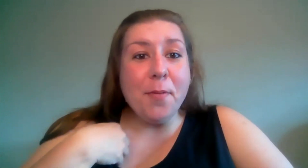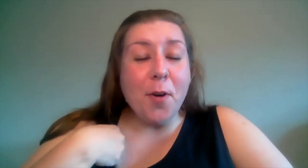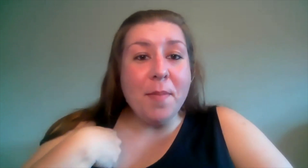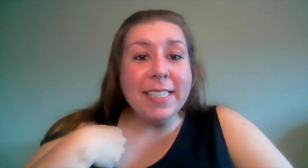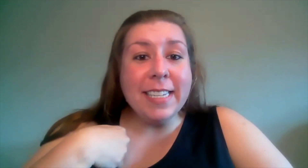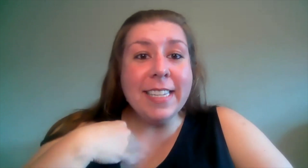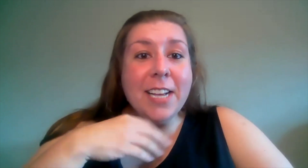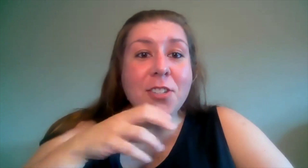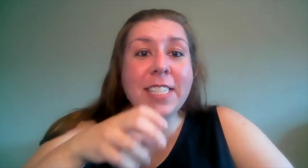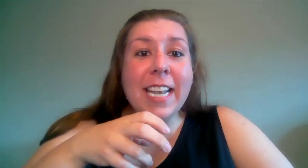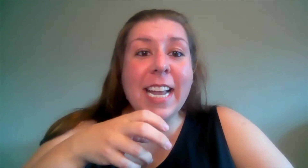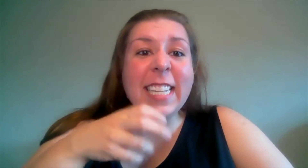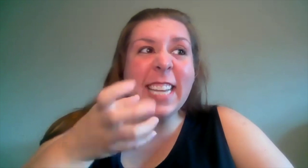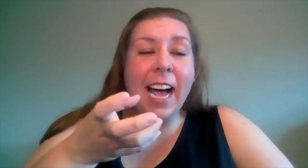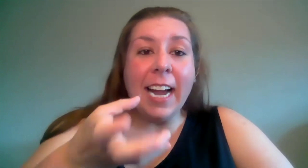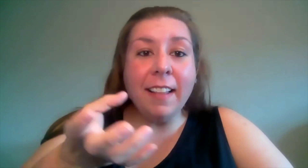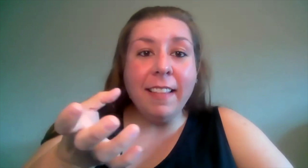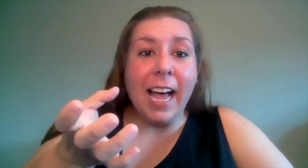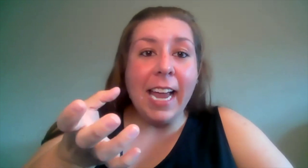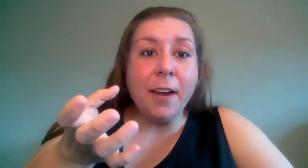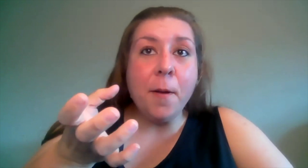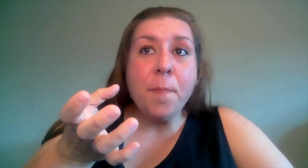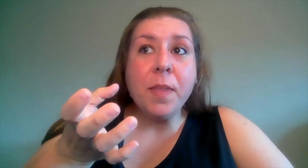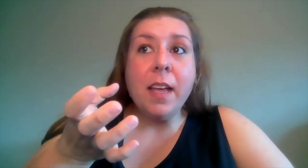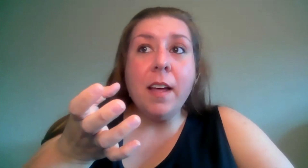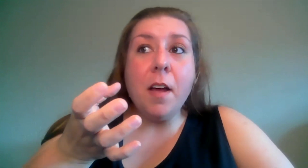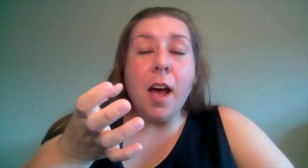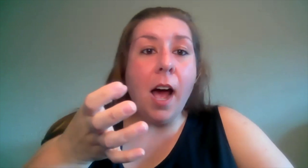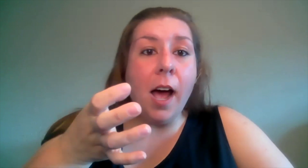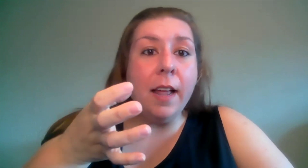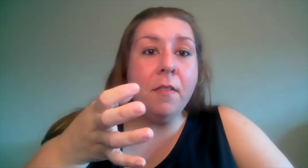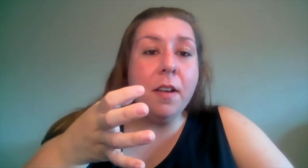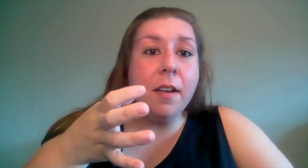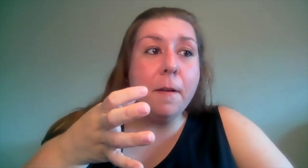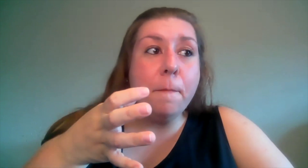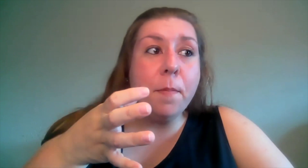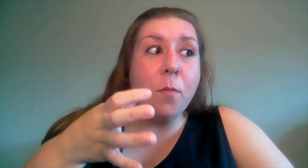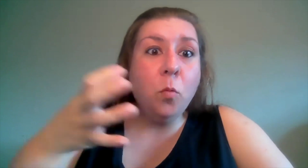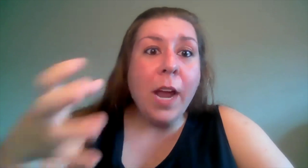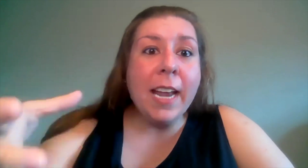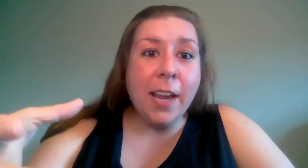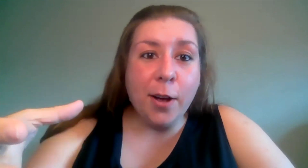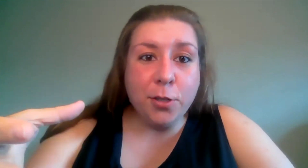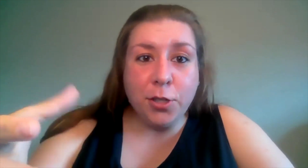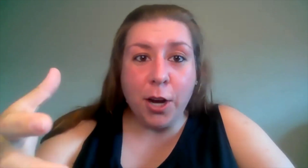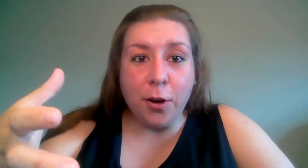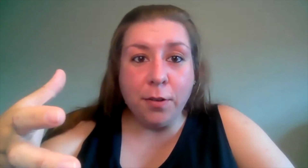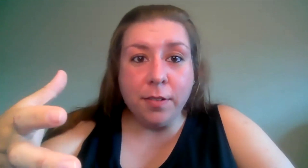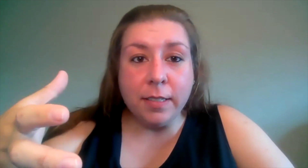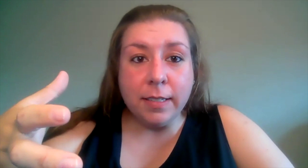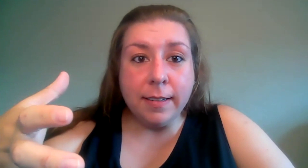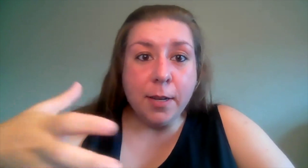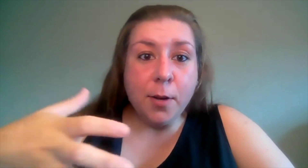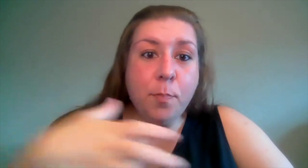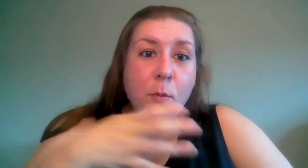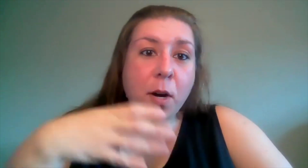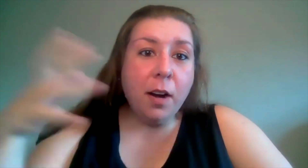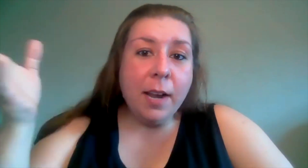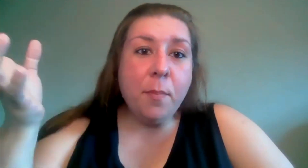performances she said it's kind of like a radio show but we're in